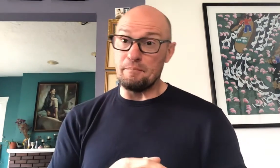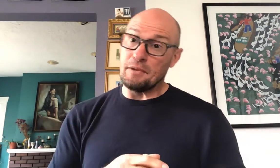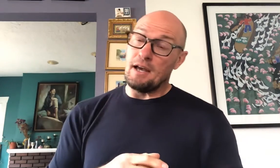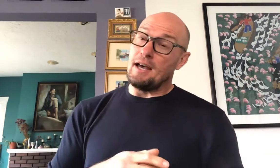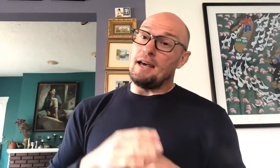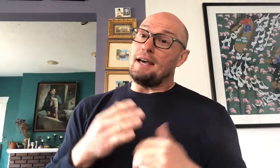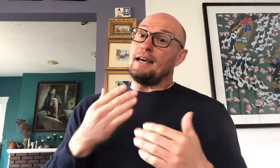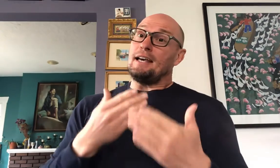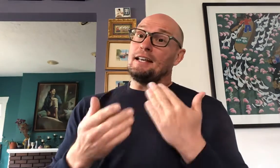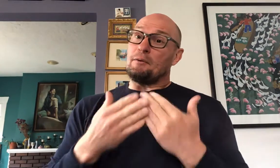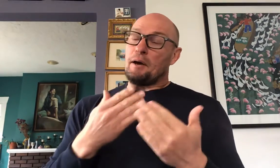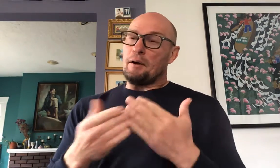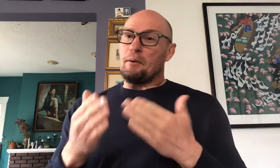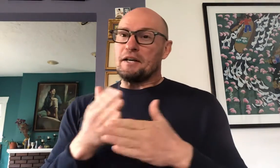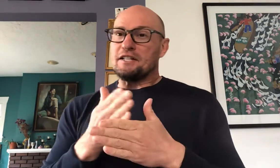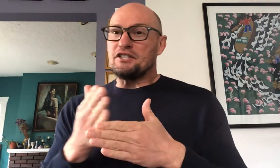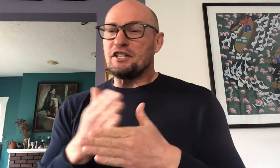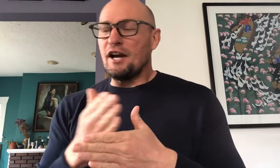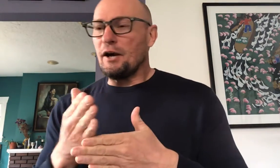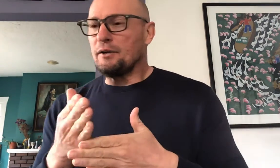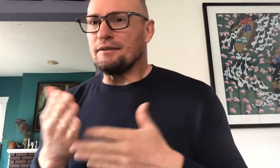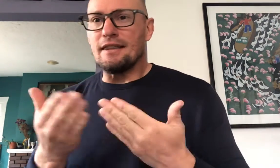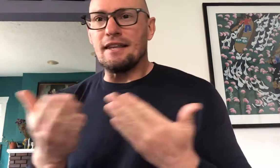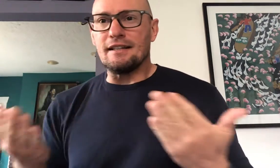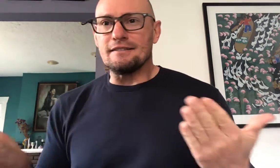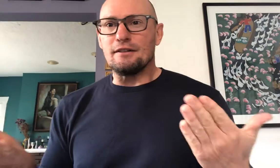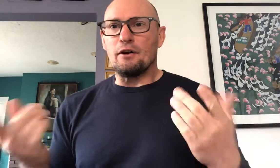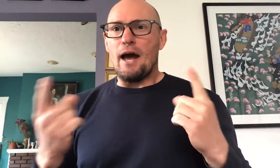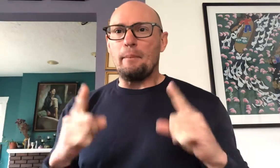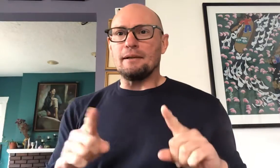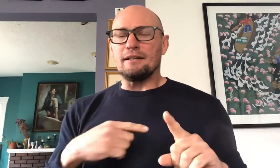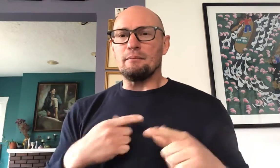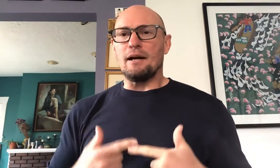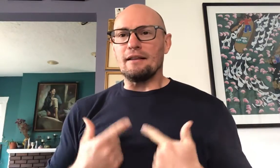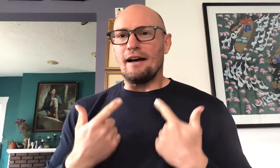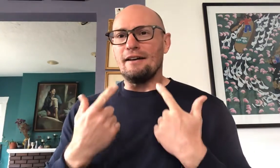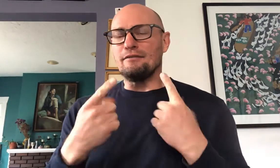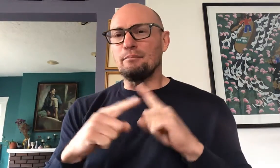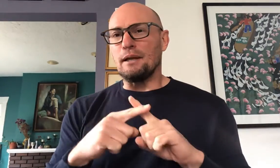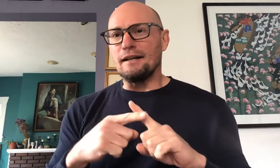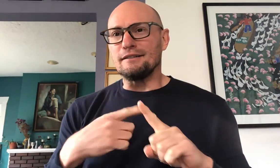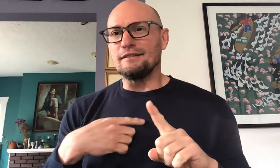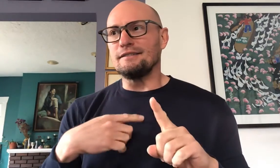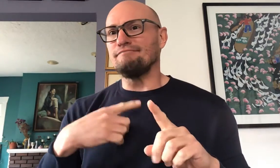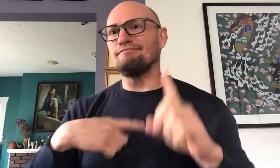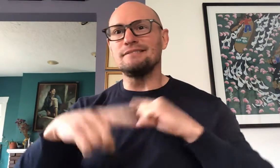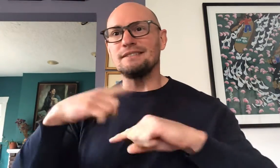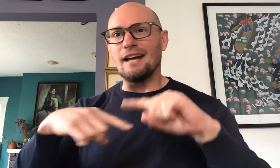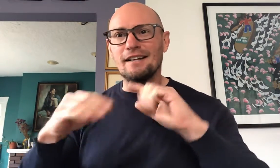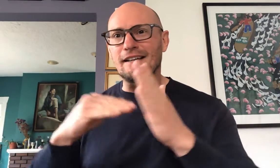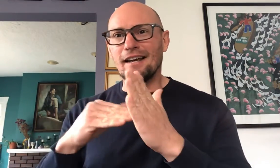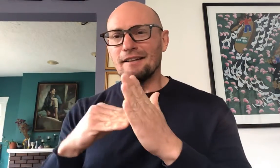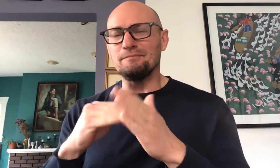anyway I wanted to share things that are happening in my life plus sign again